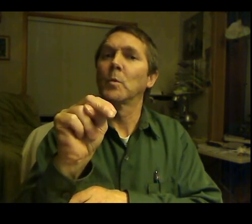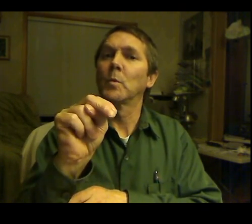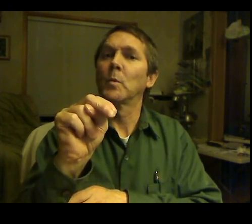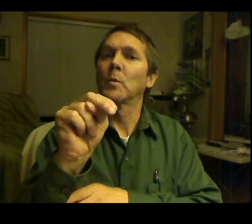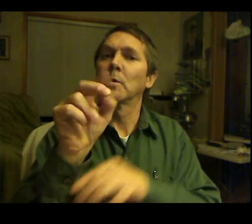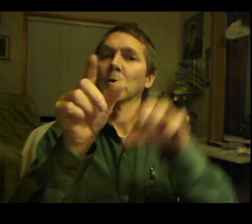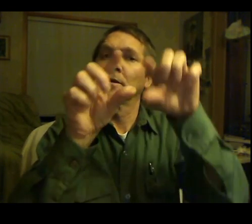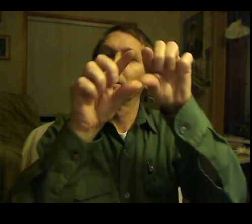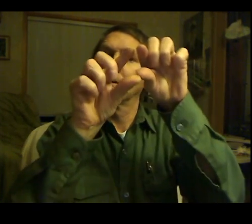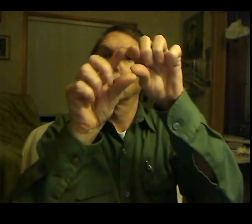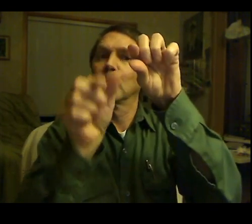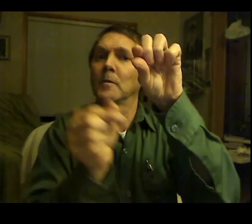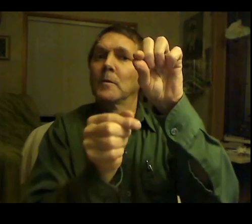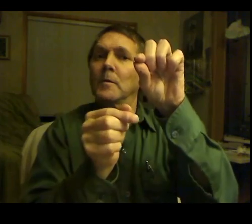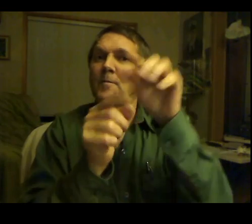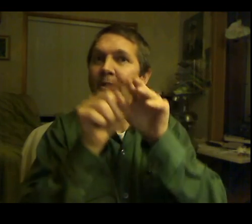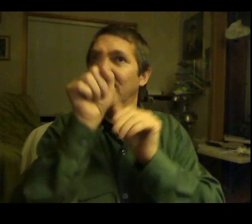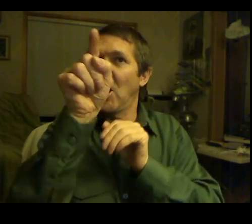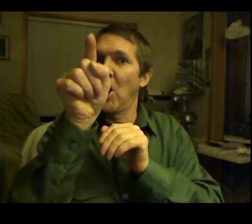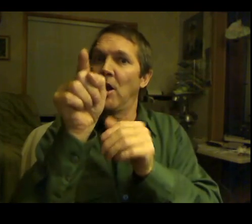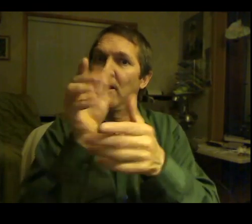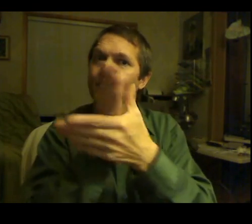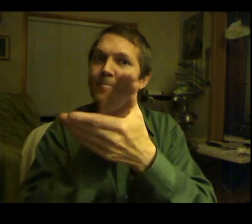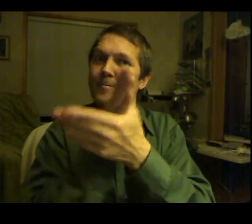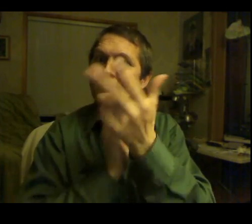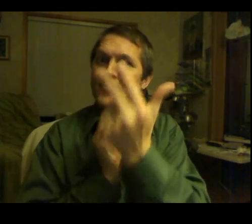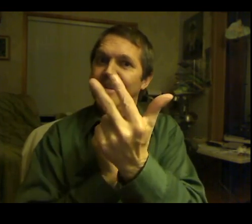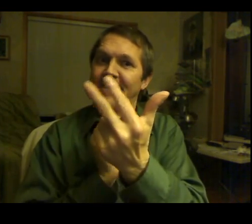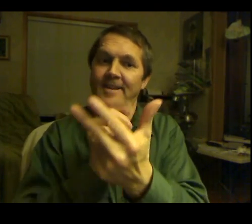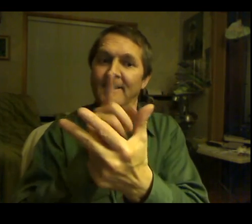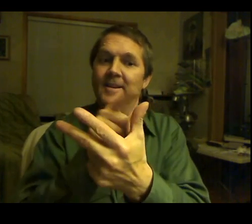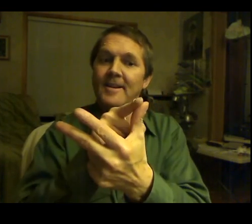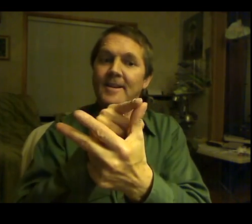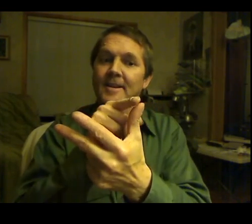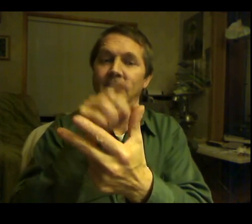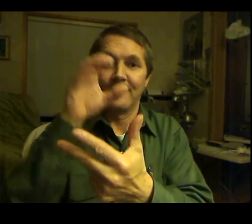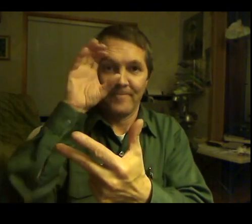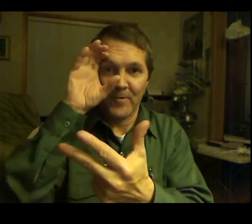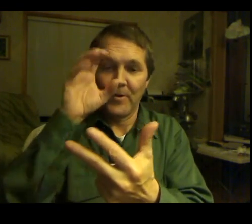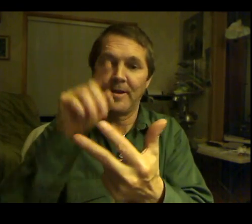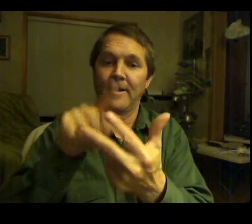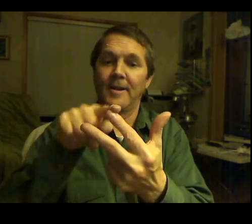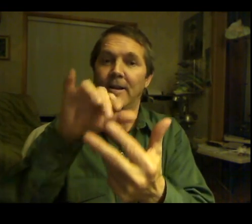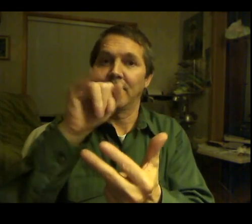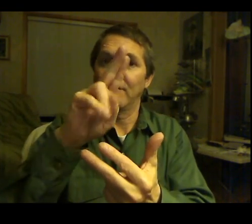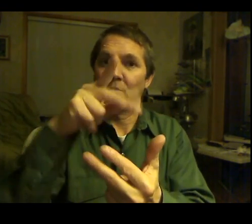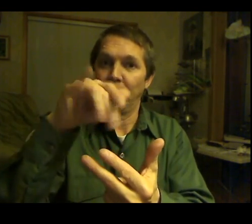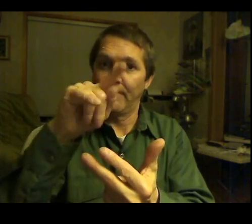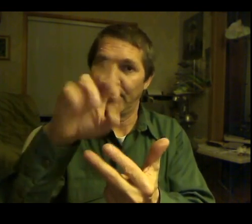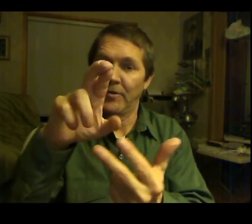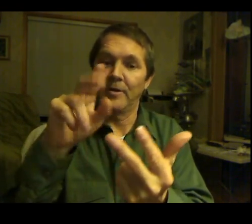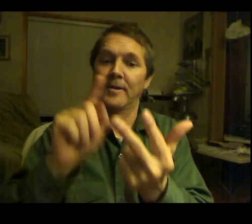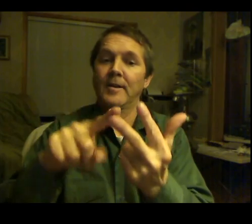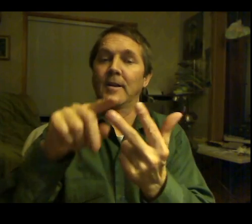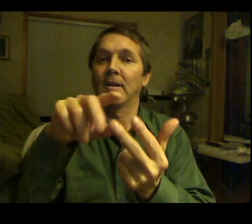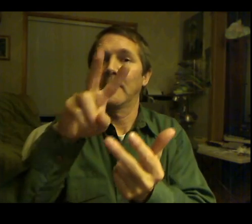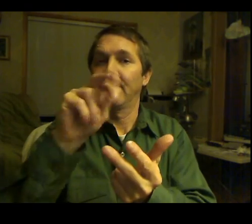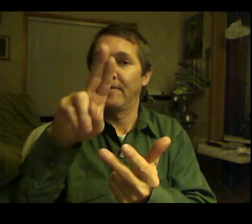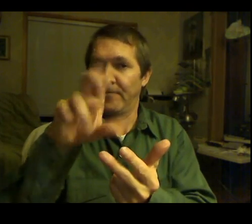call it in the books, the energy internet. It's right, ITVTT. We have a lot of clean generation of electrons going into a